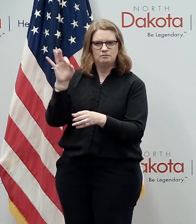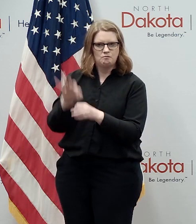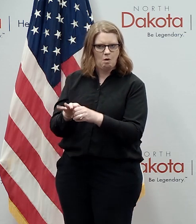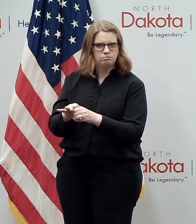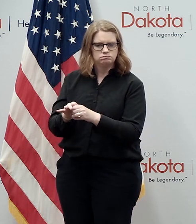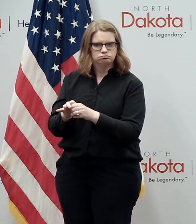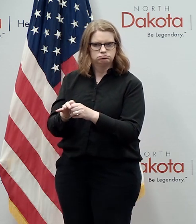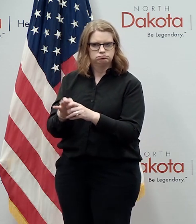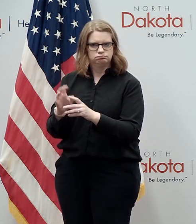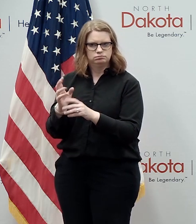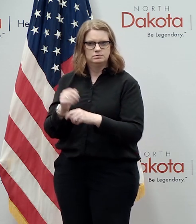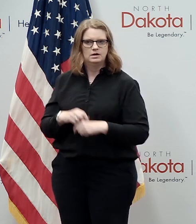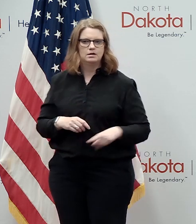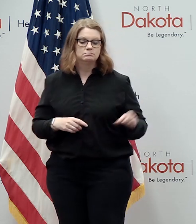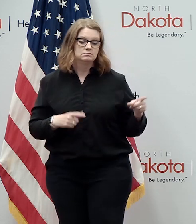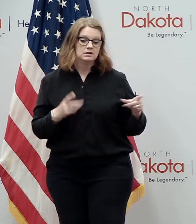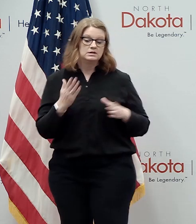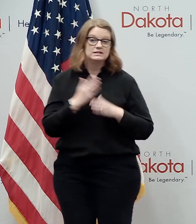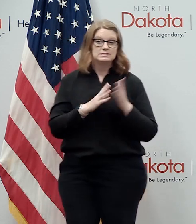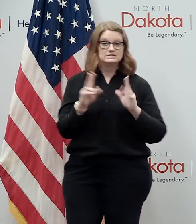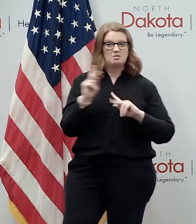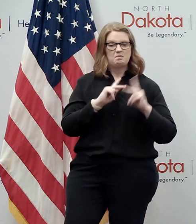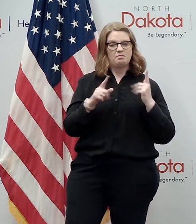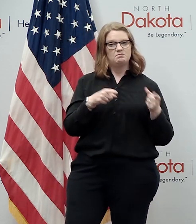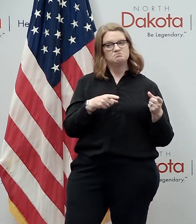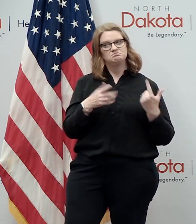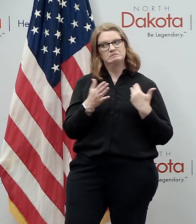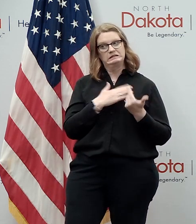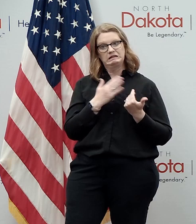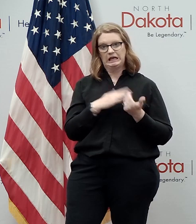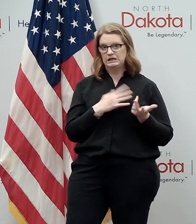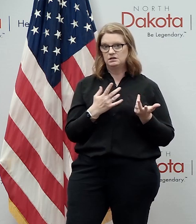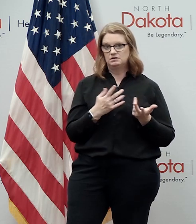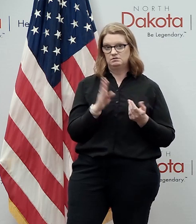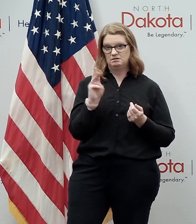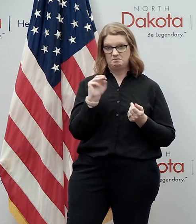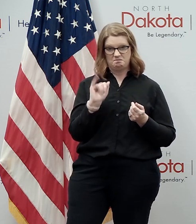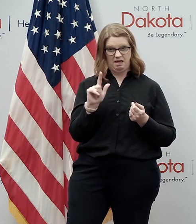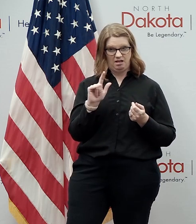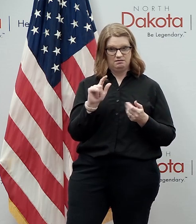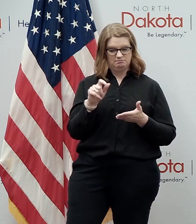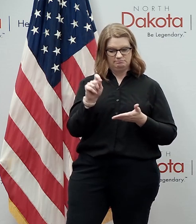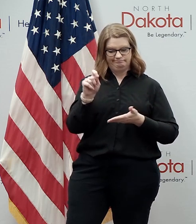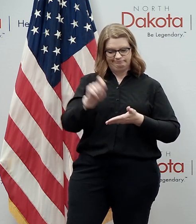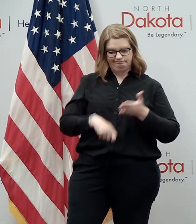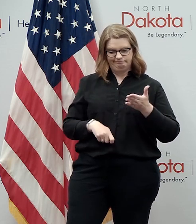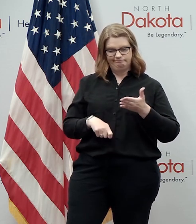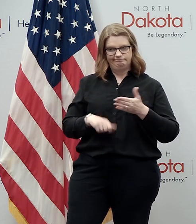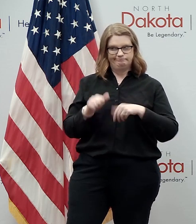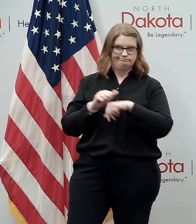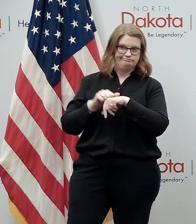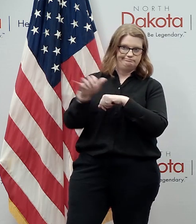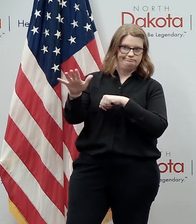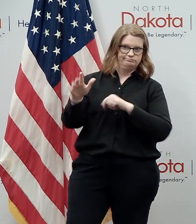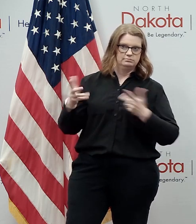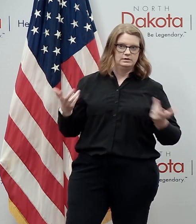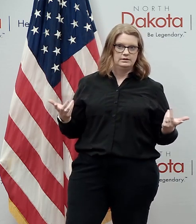some people find that there's convenience to doing a mail-in ballot because they don't have to again whether it's